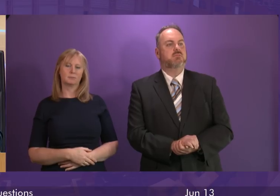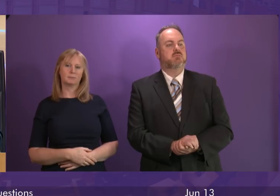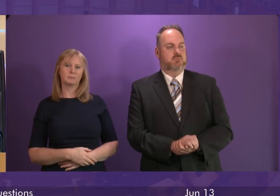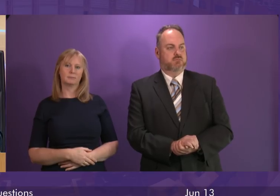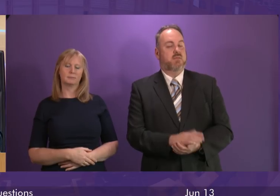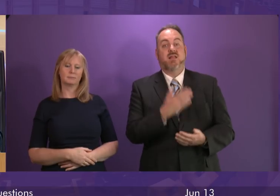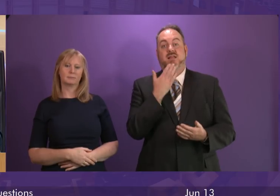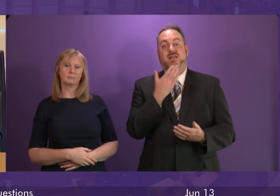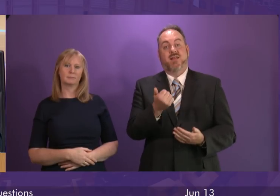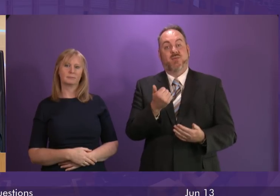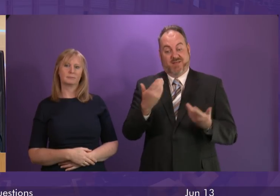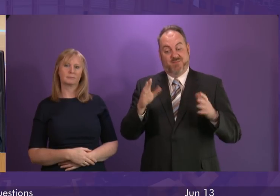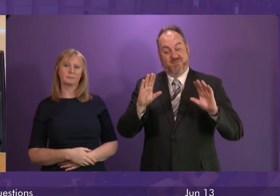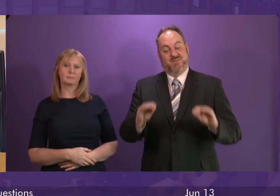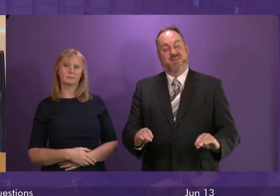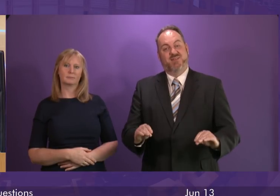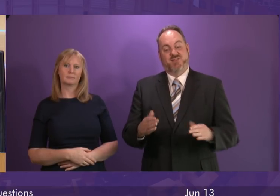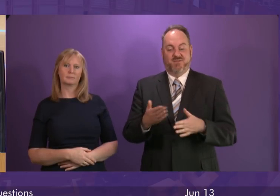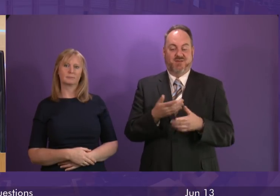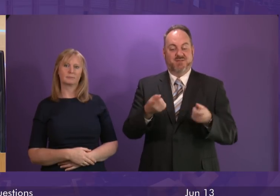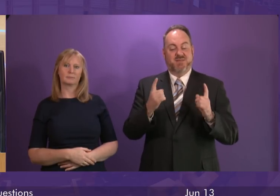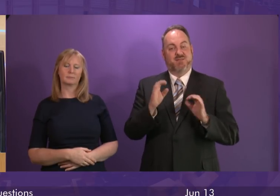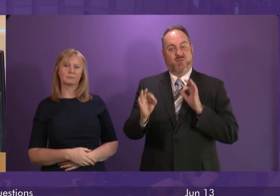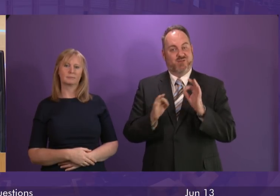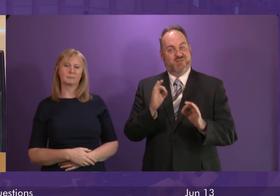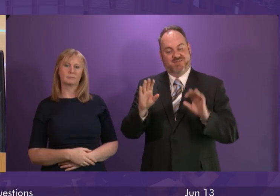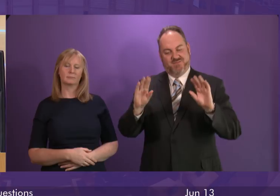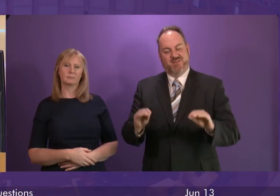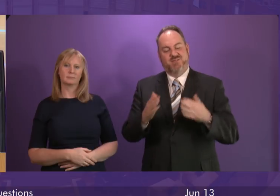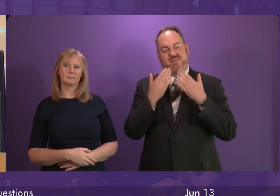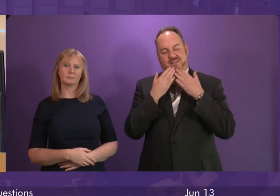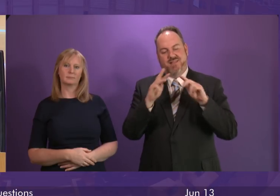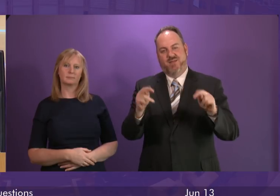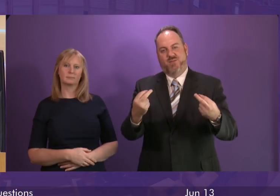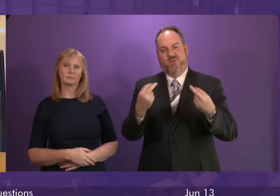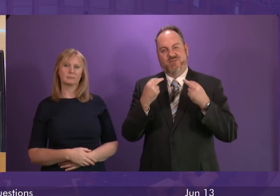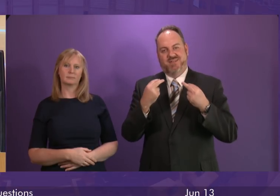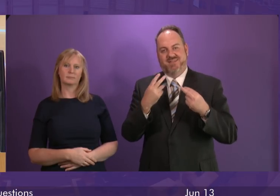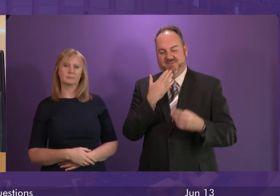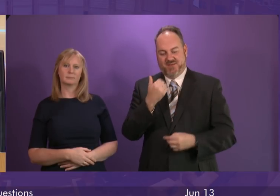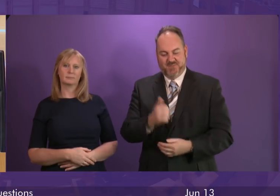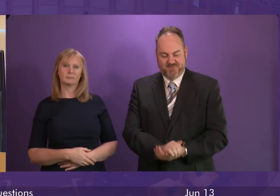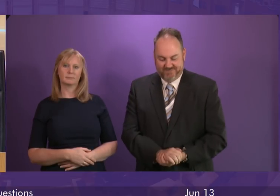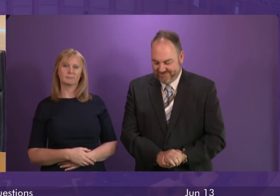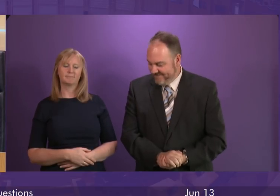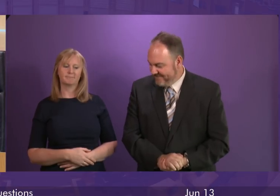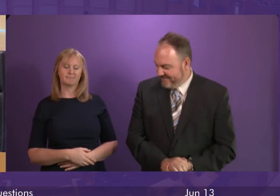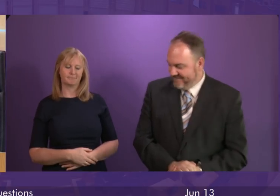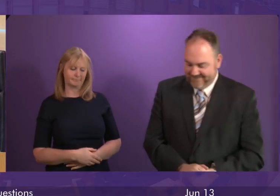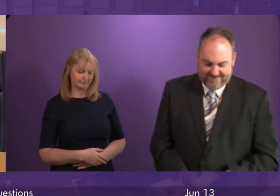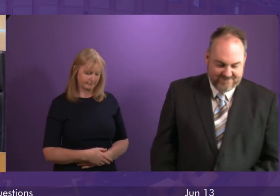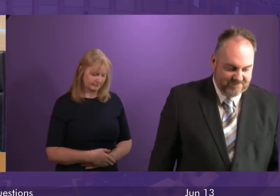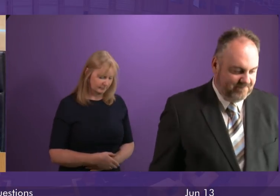Thank you very much. And that concludes First Minister's questions. We're going to move on shortly to members' business in the name of Julian Martin on World